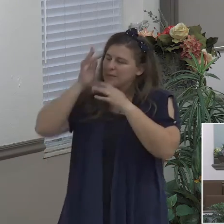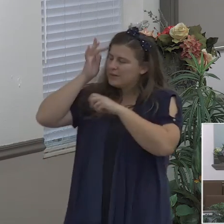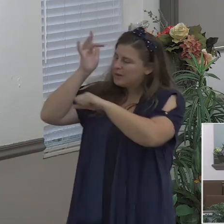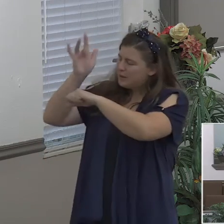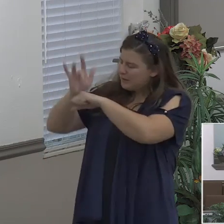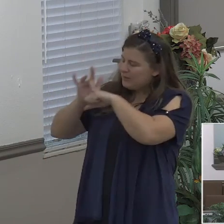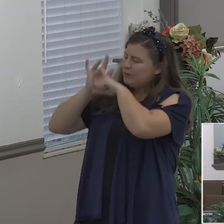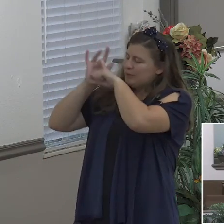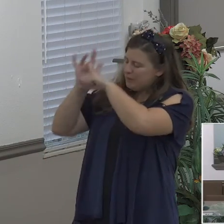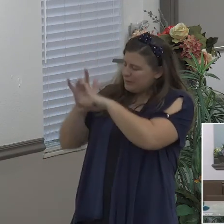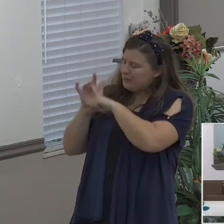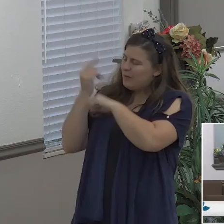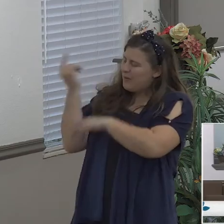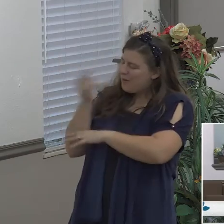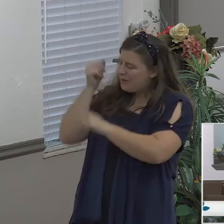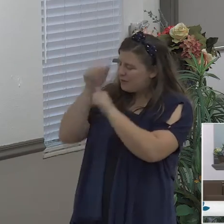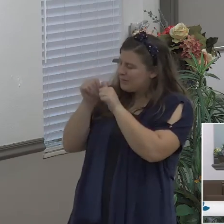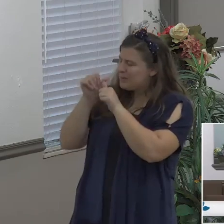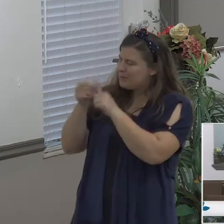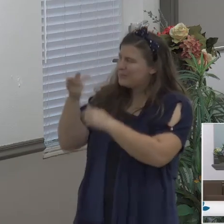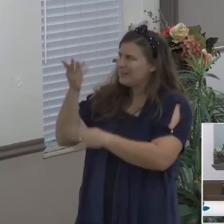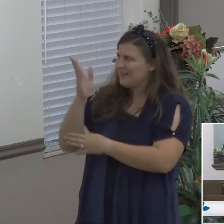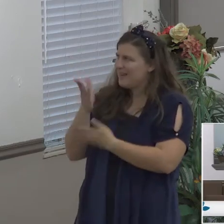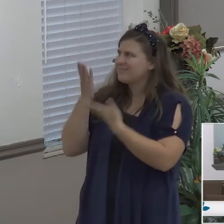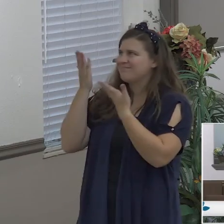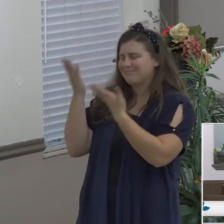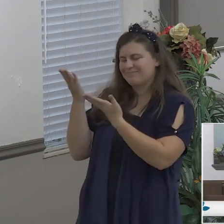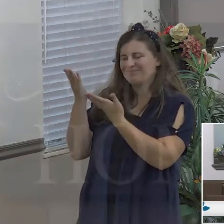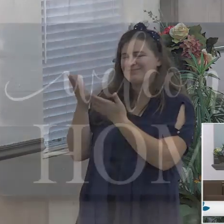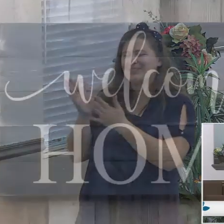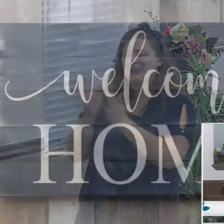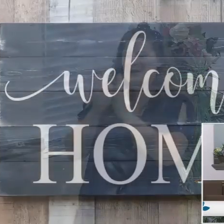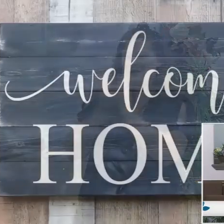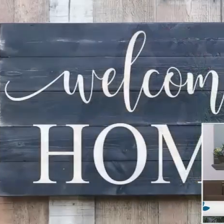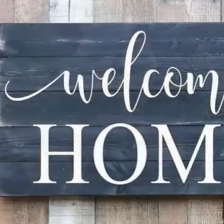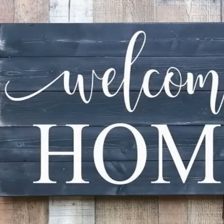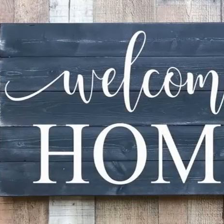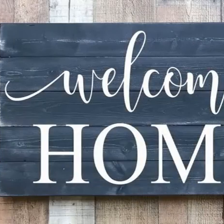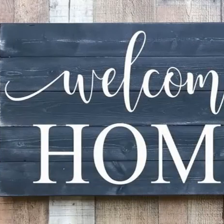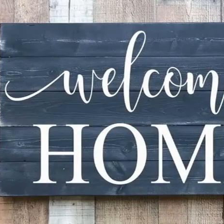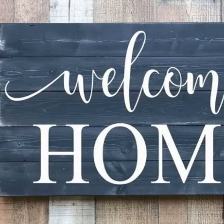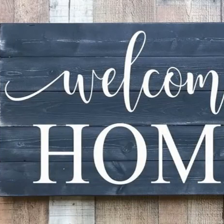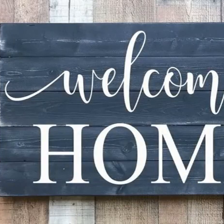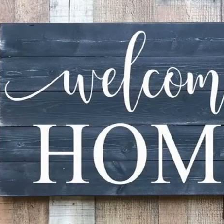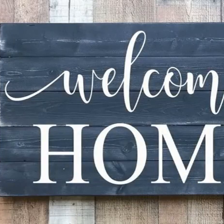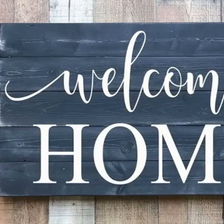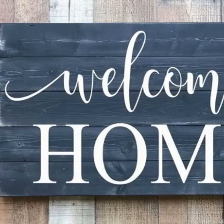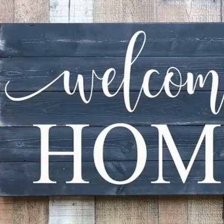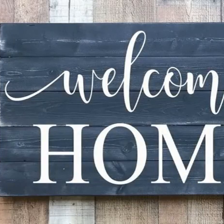father in heaven I just pray and ask that God you would just bless this your word the I had just I said have to You